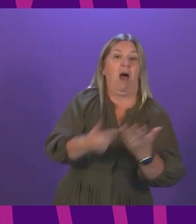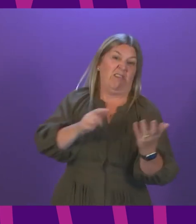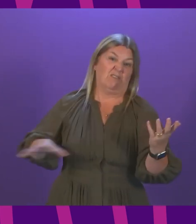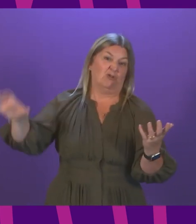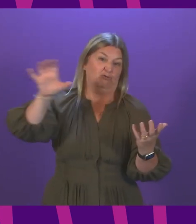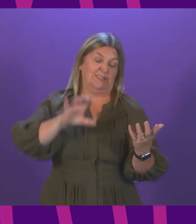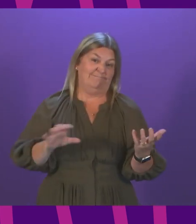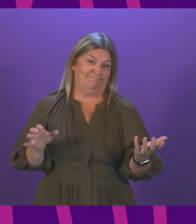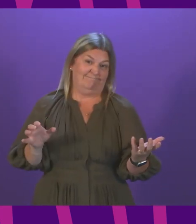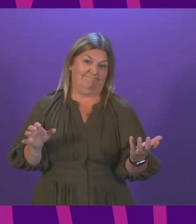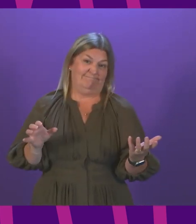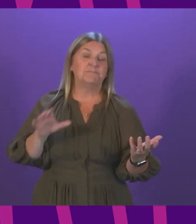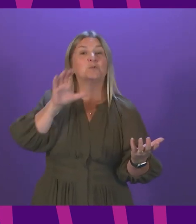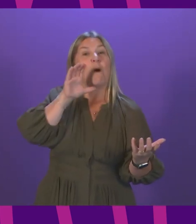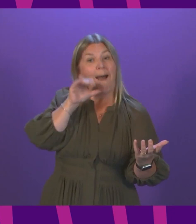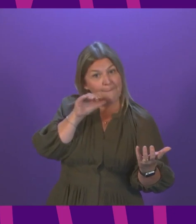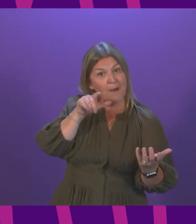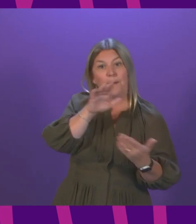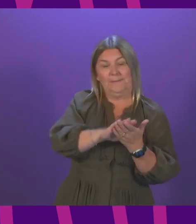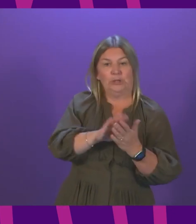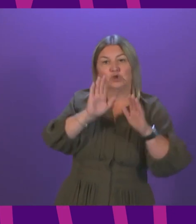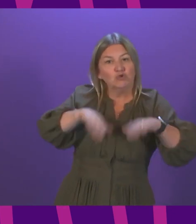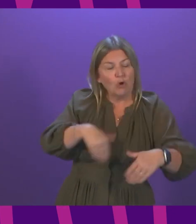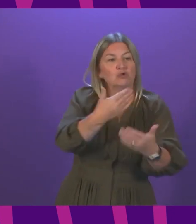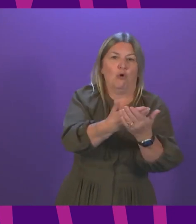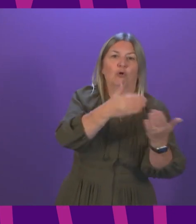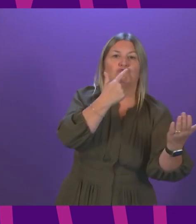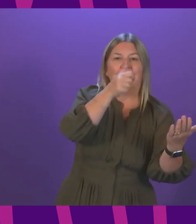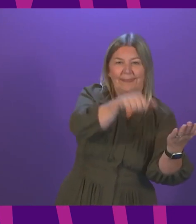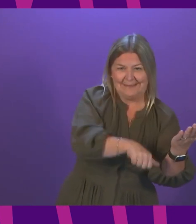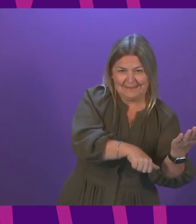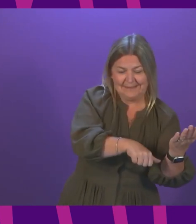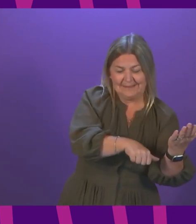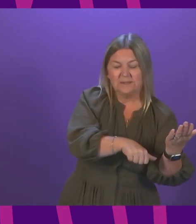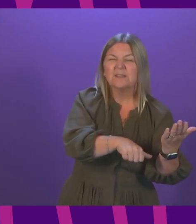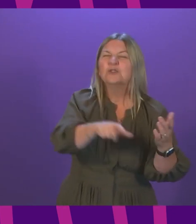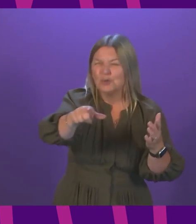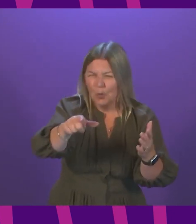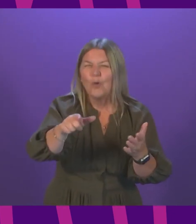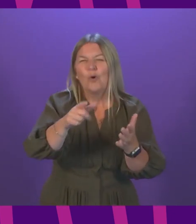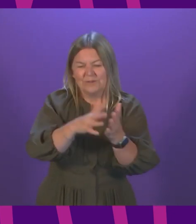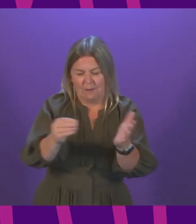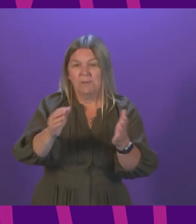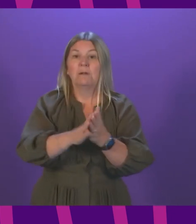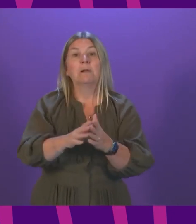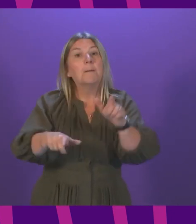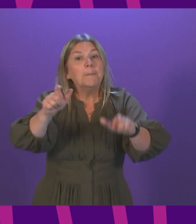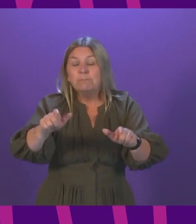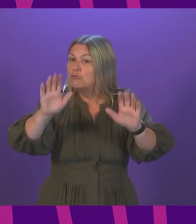The current amber list rules will apply to all countries not on the red list. As I mentioned earlier, that means that only people who have